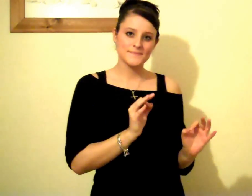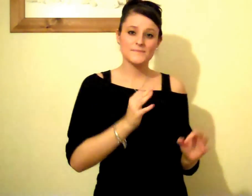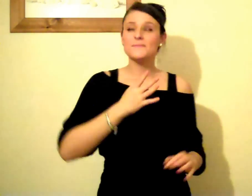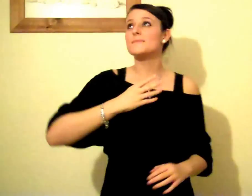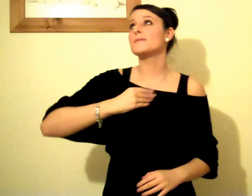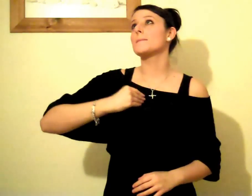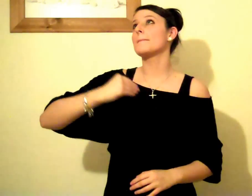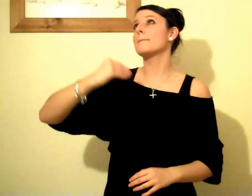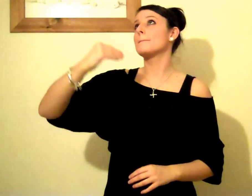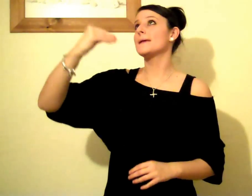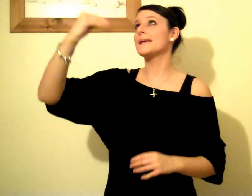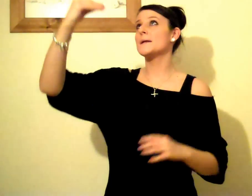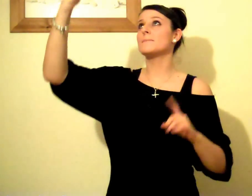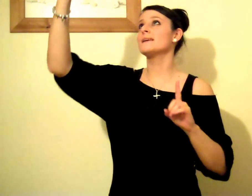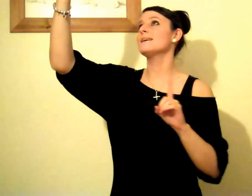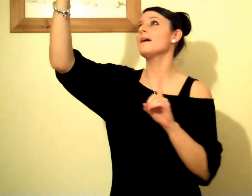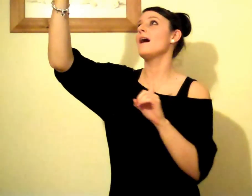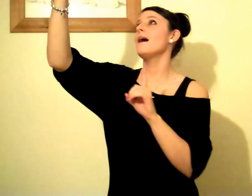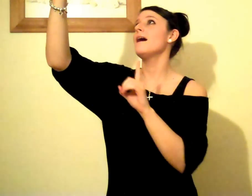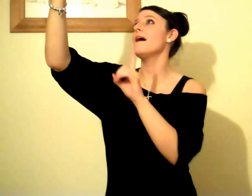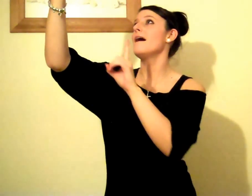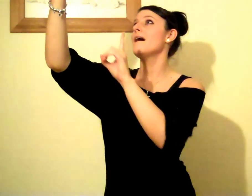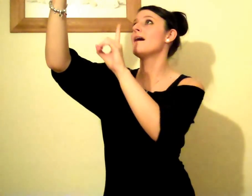Could you beat me up?